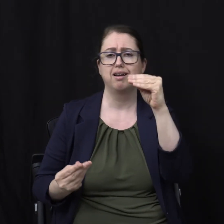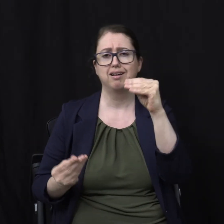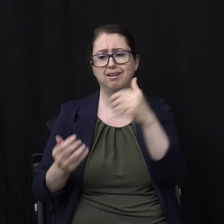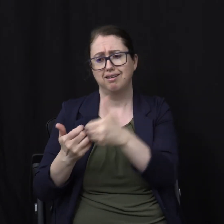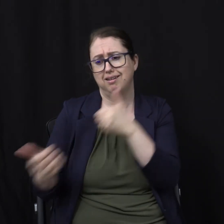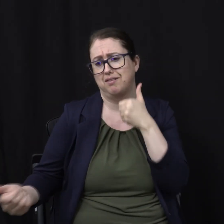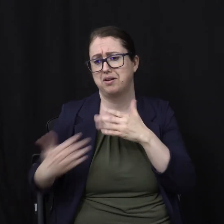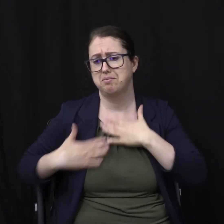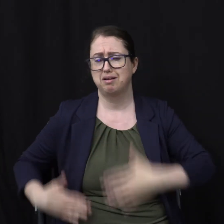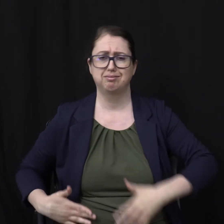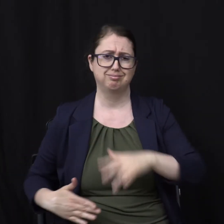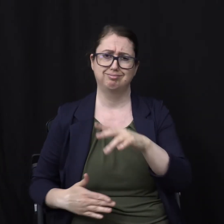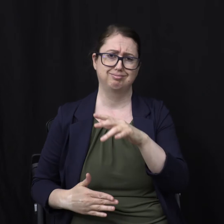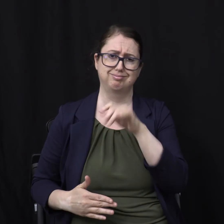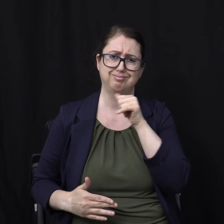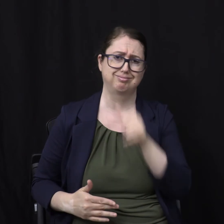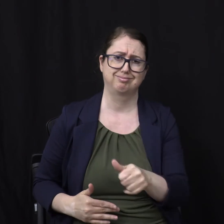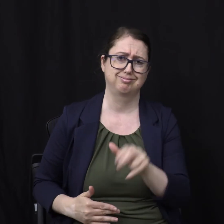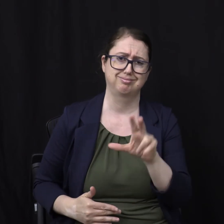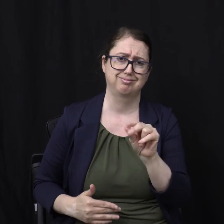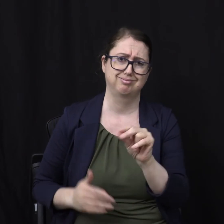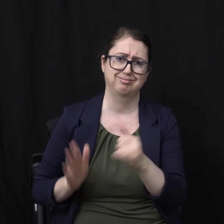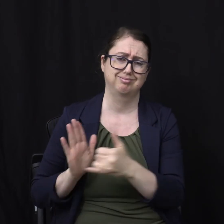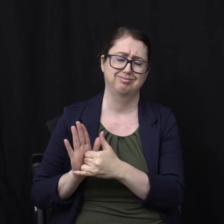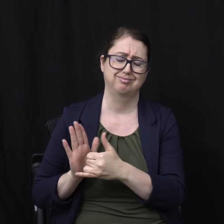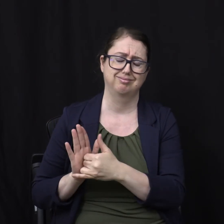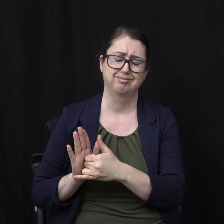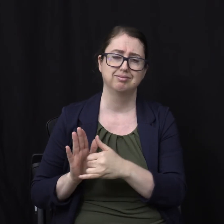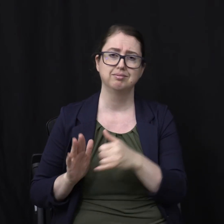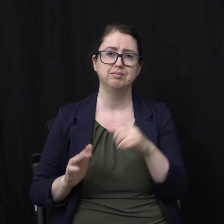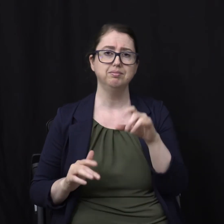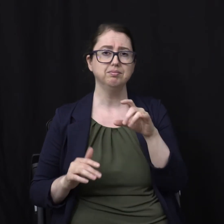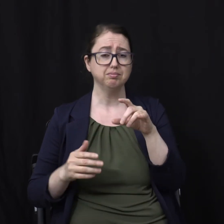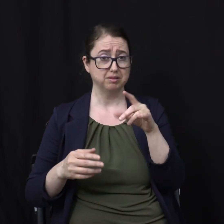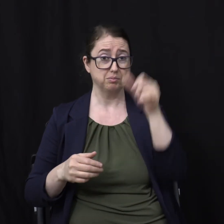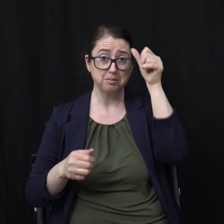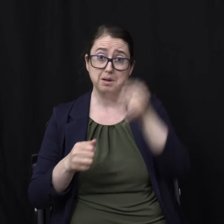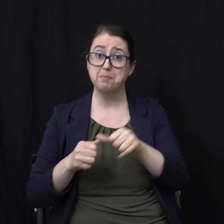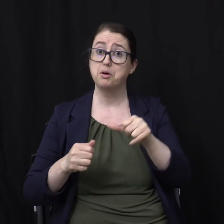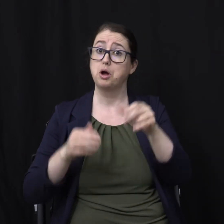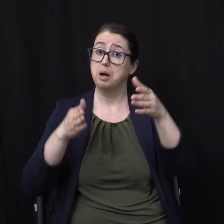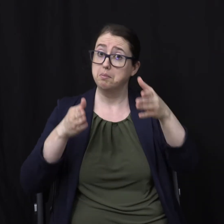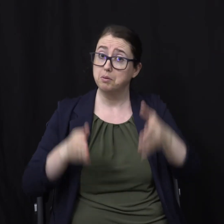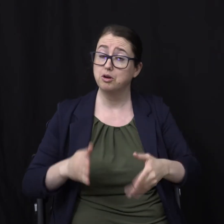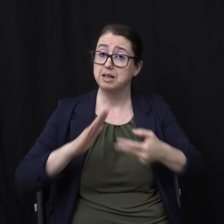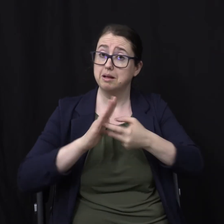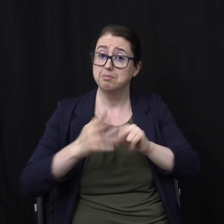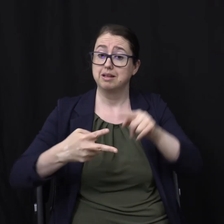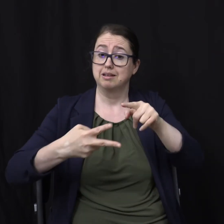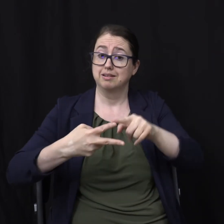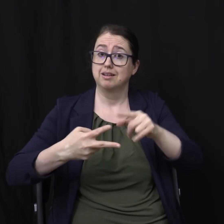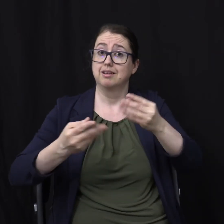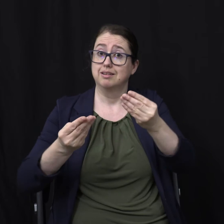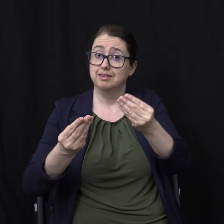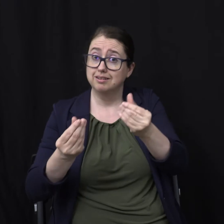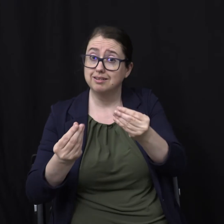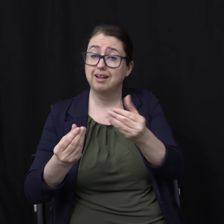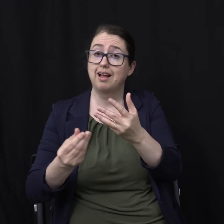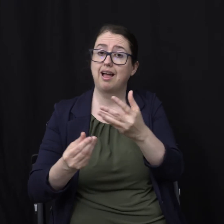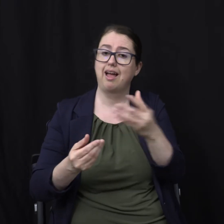As a disembodied soul A soul requires dust To exist And breath And soul Body and soul Destroyed Jesus said Now here's